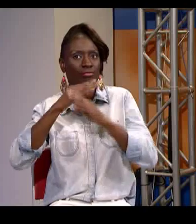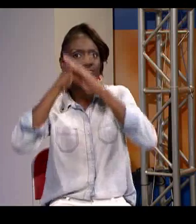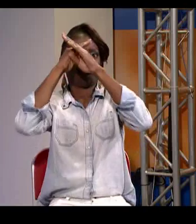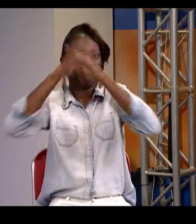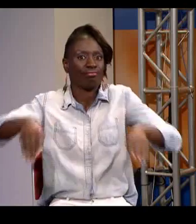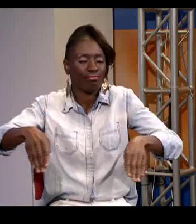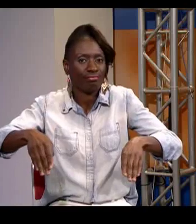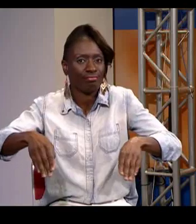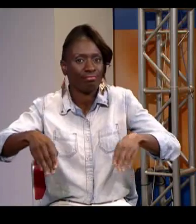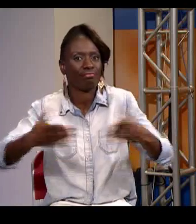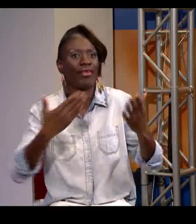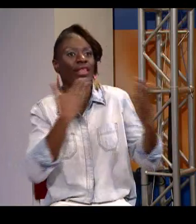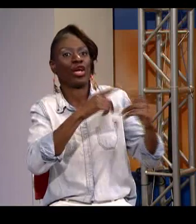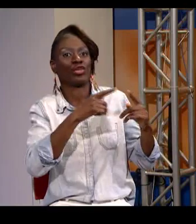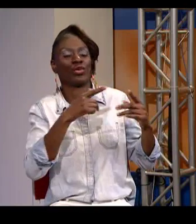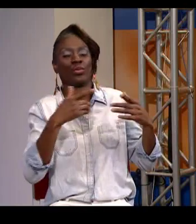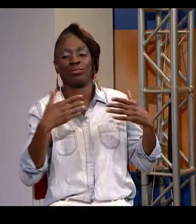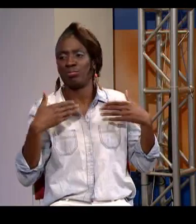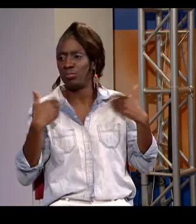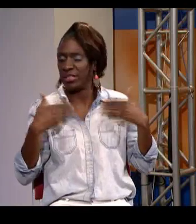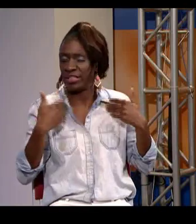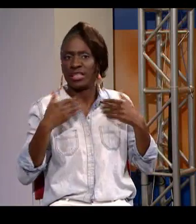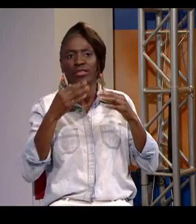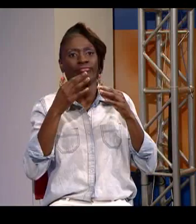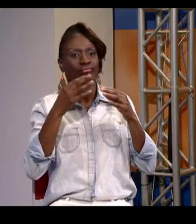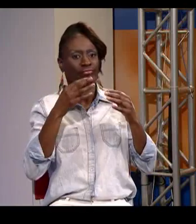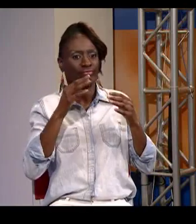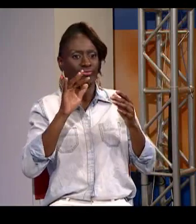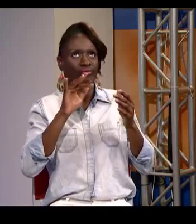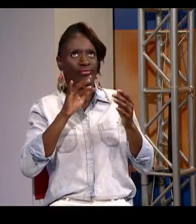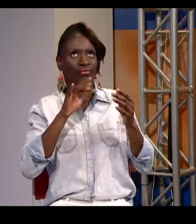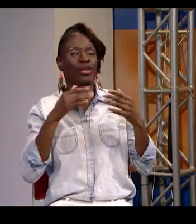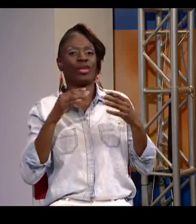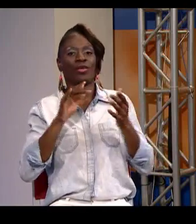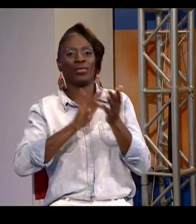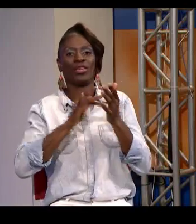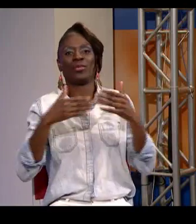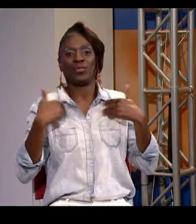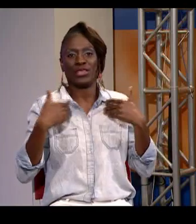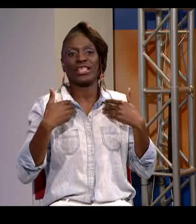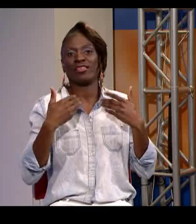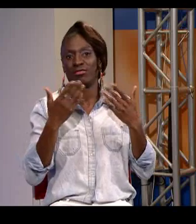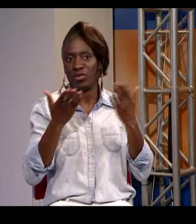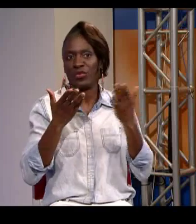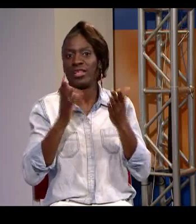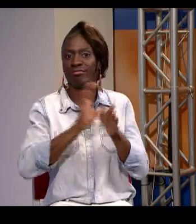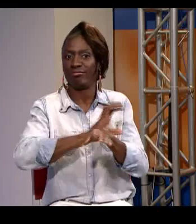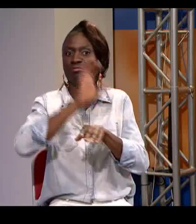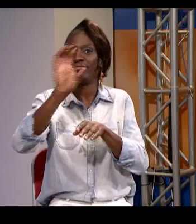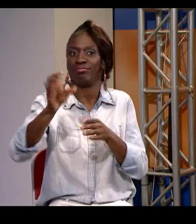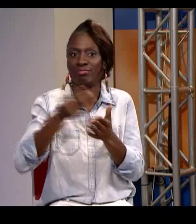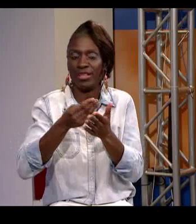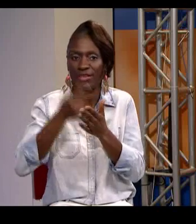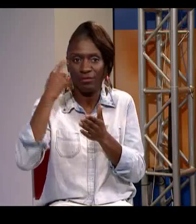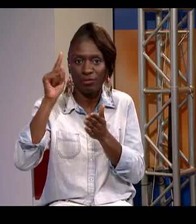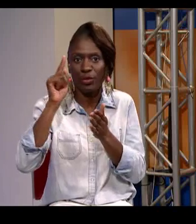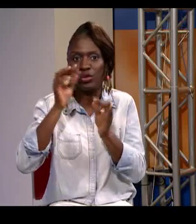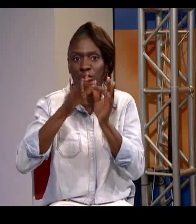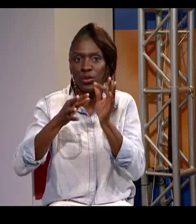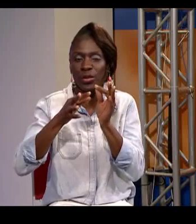a little while here. But thank you so much, Robin Eldridge, for breaking down those barriers. And it's great that there is now this funding in